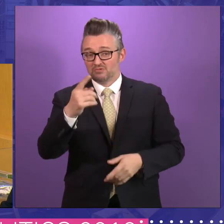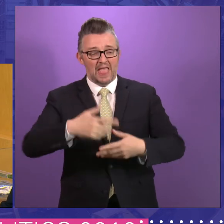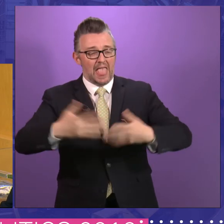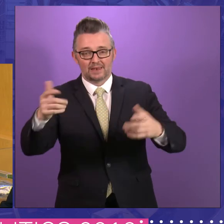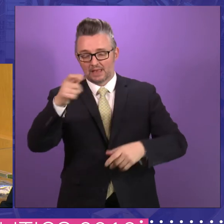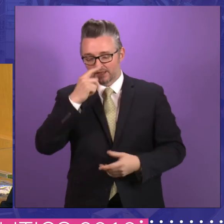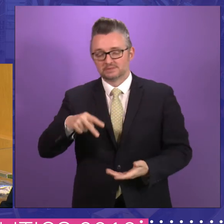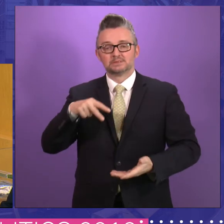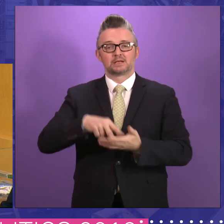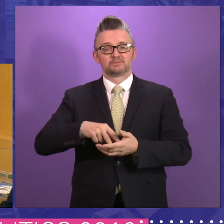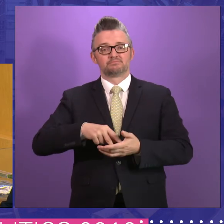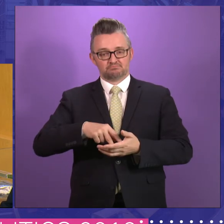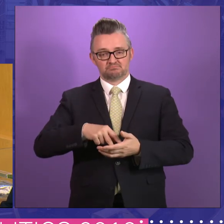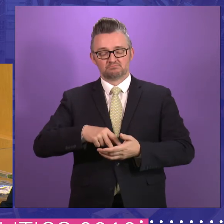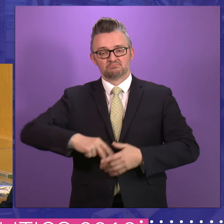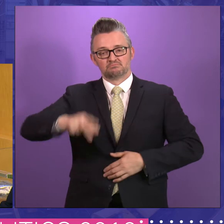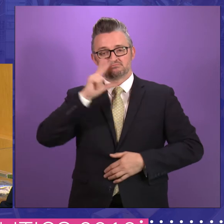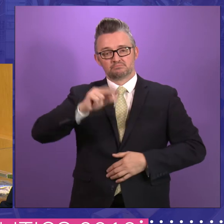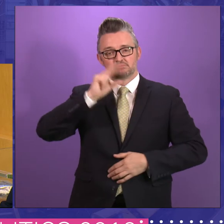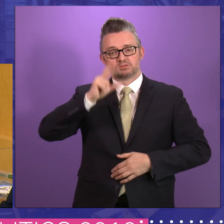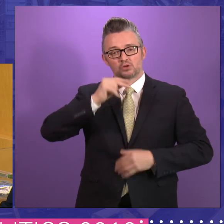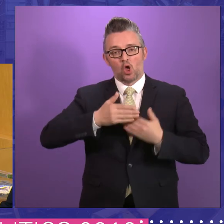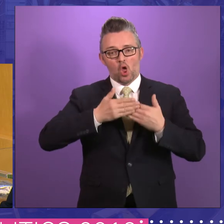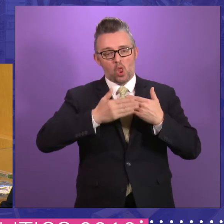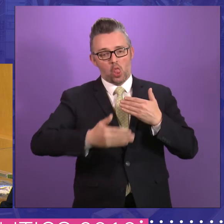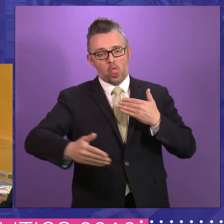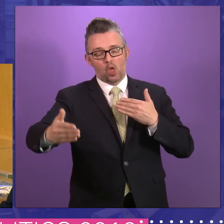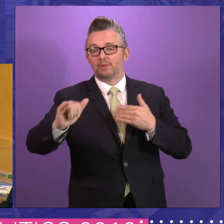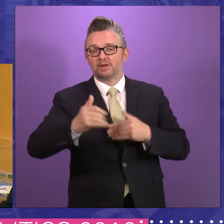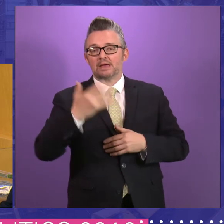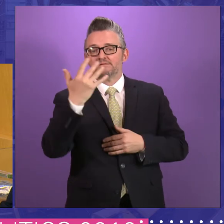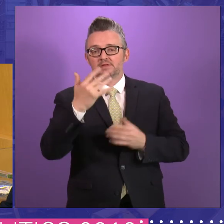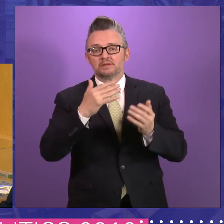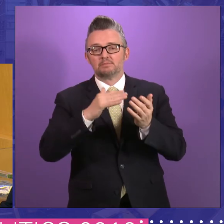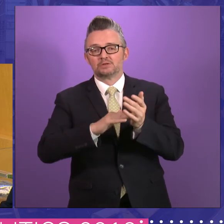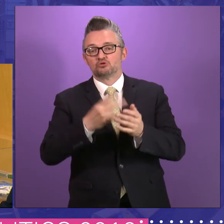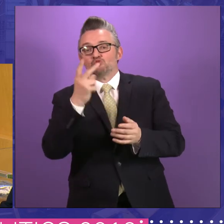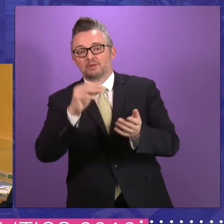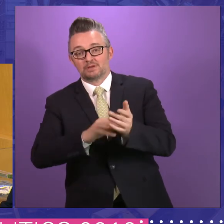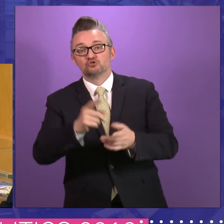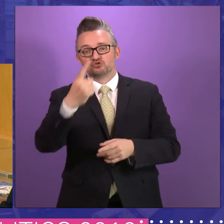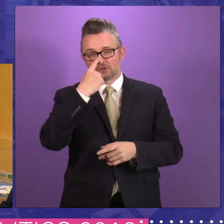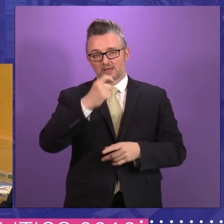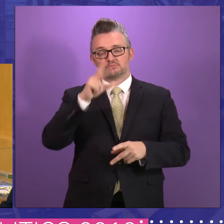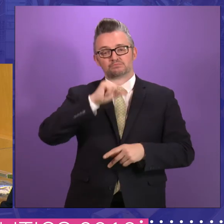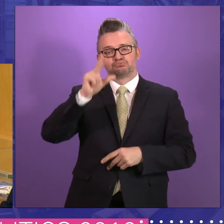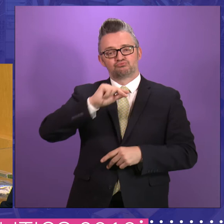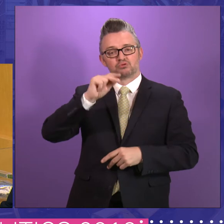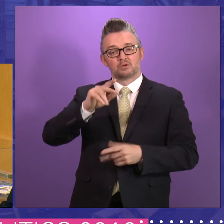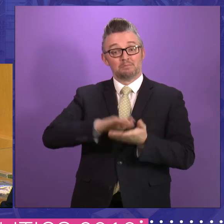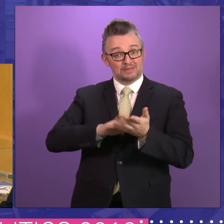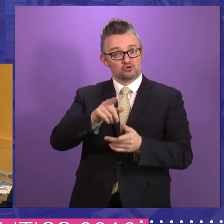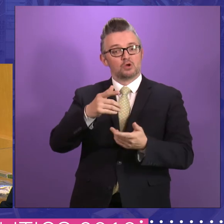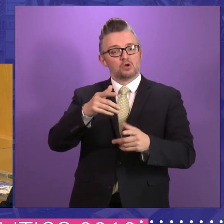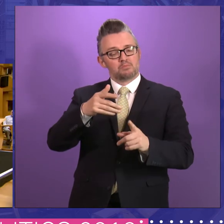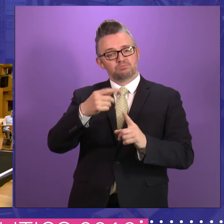this chamber and give a reasoned long speech of 15 to 20 minutes where you can show that you've been listening to other